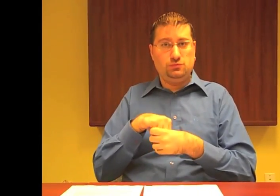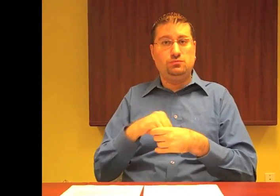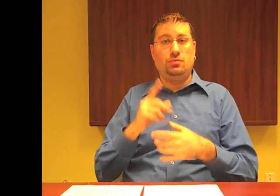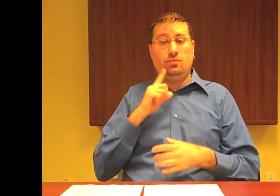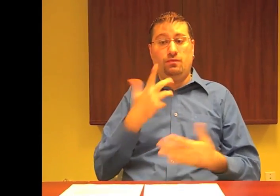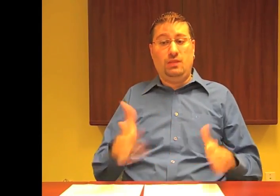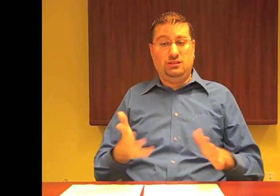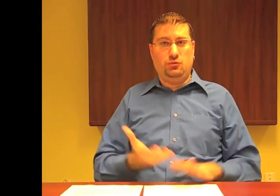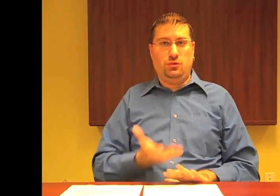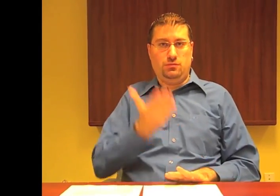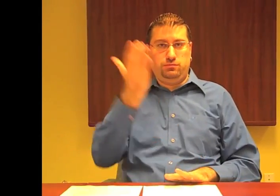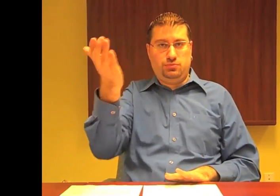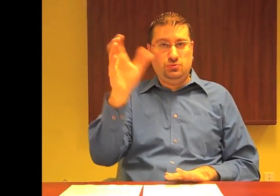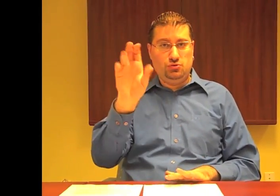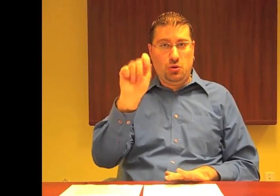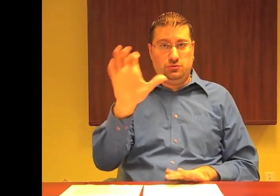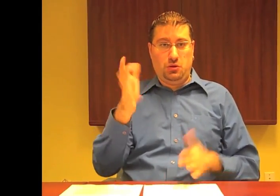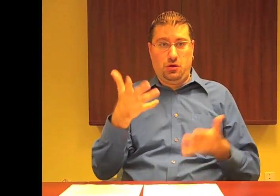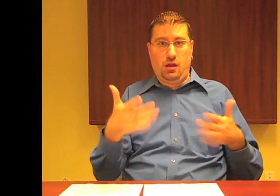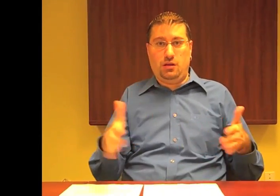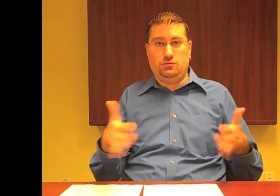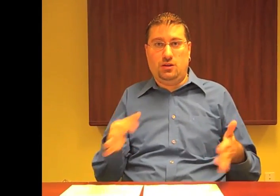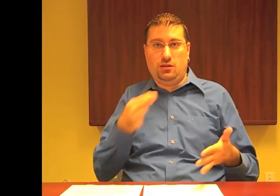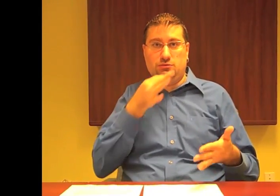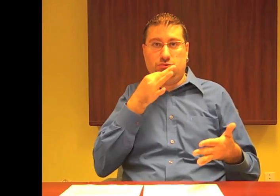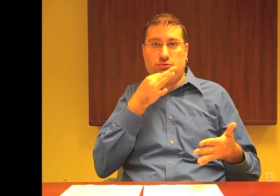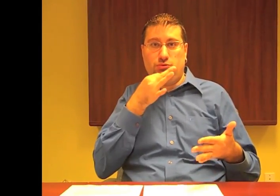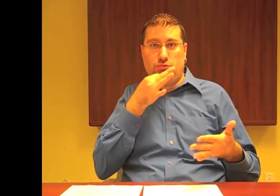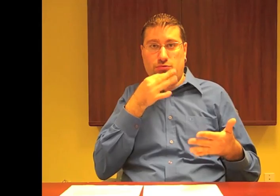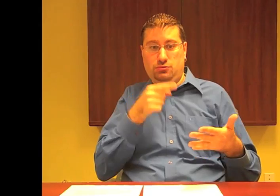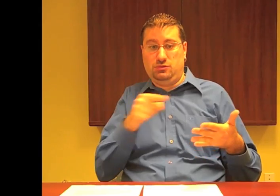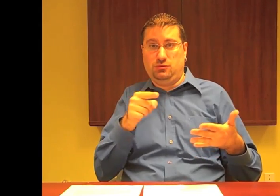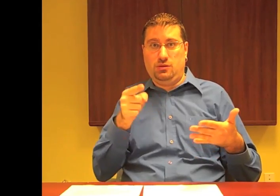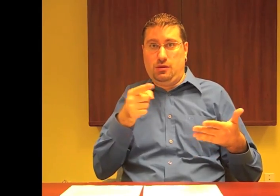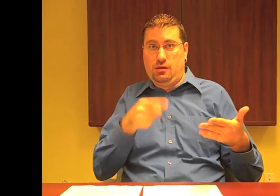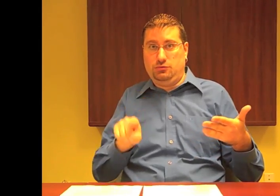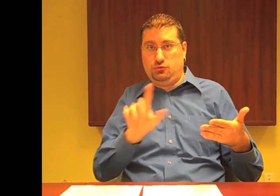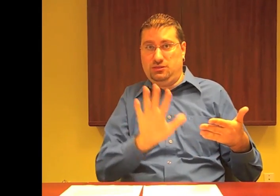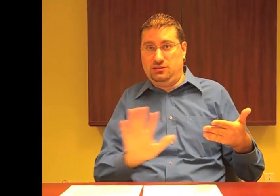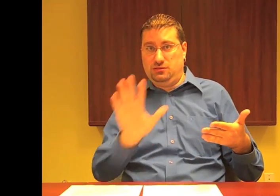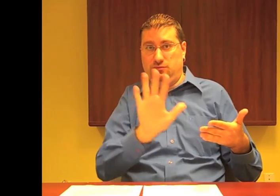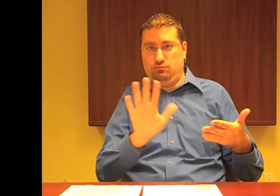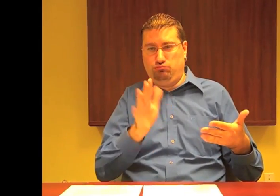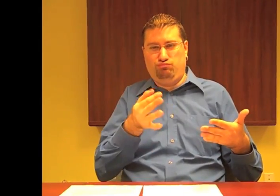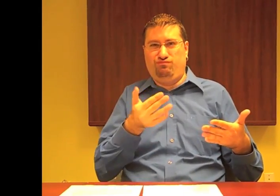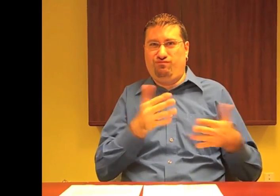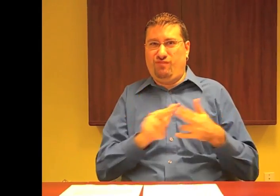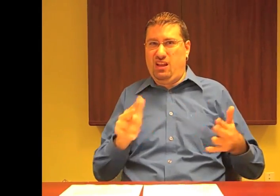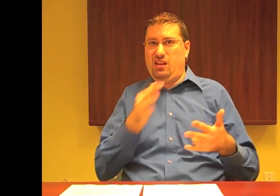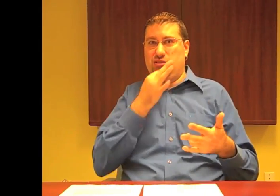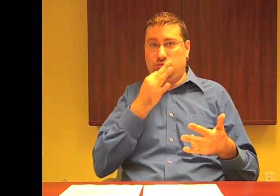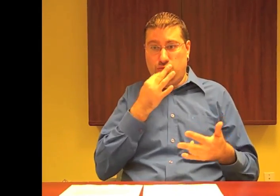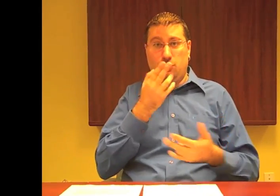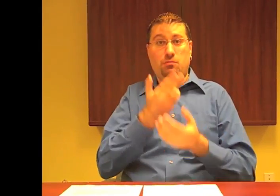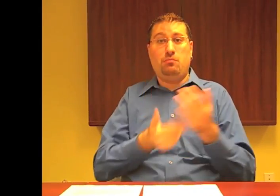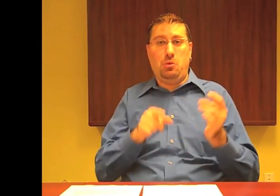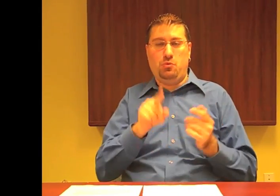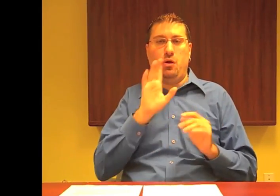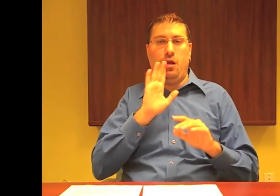submitted to the CRTC staff, and will be published on their website very soon, within the next few weeks.